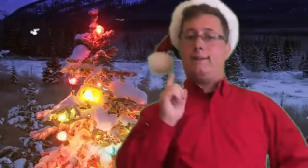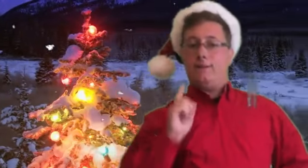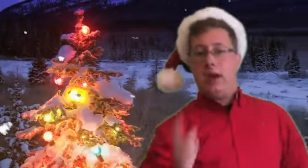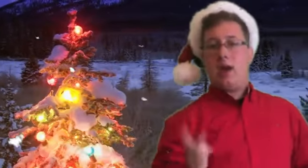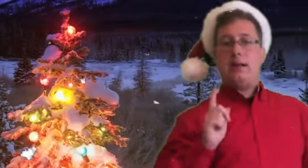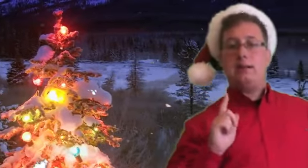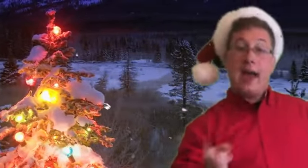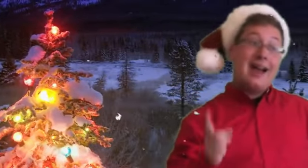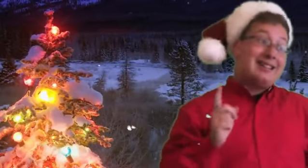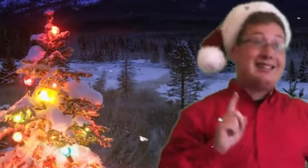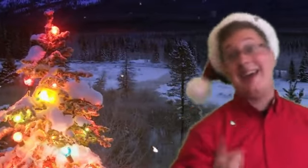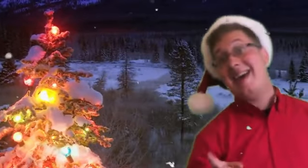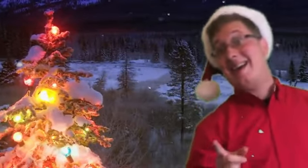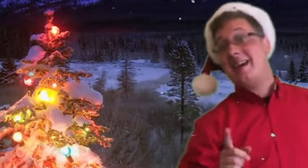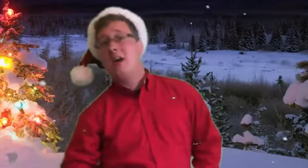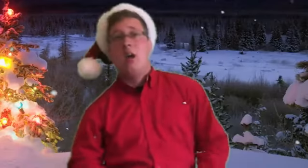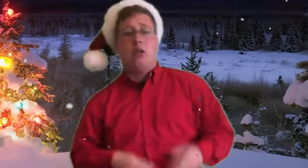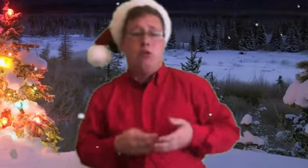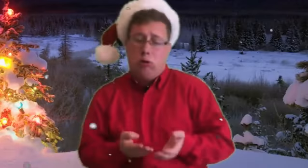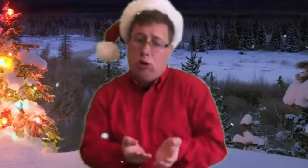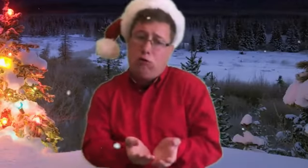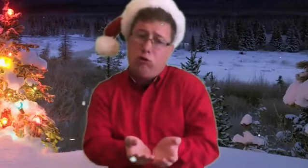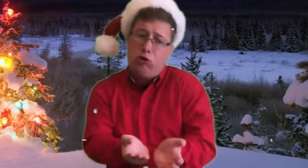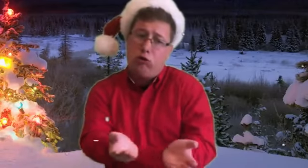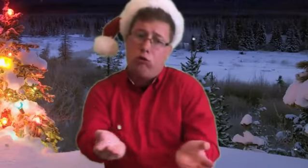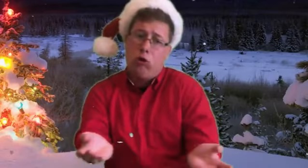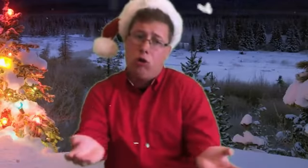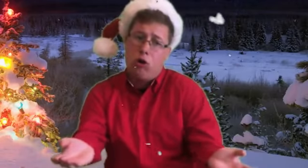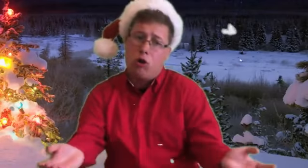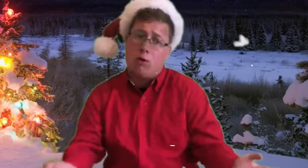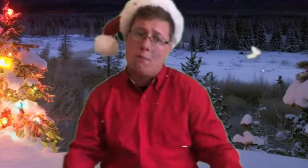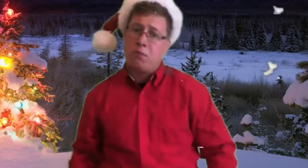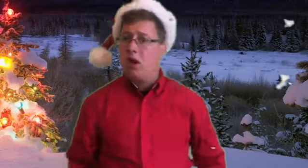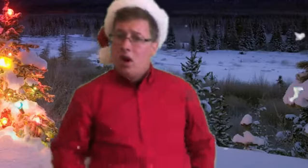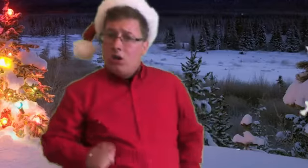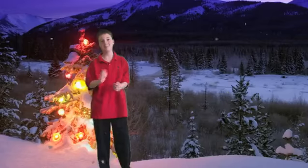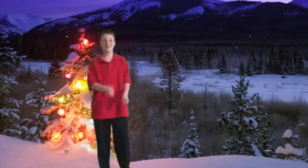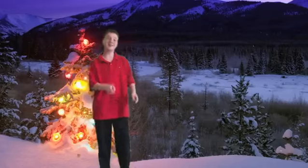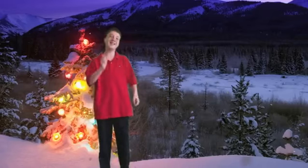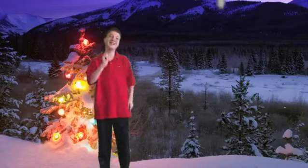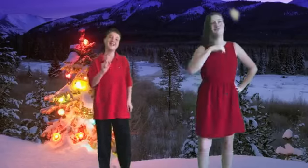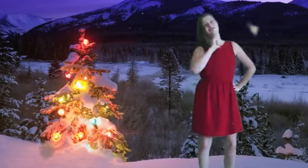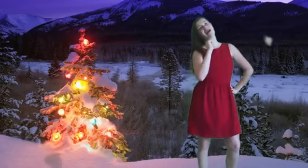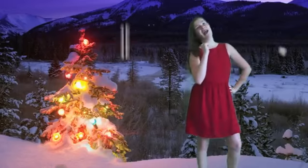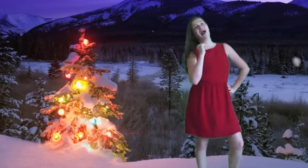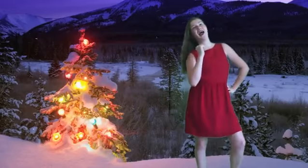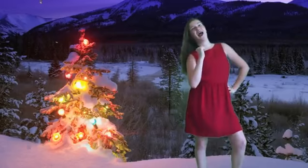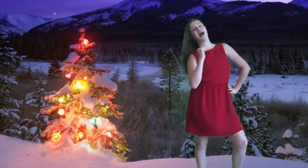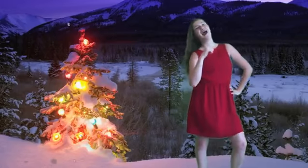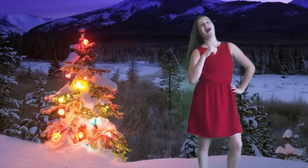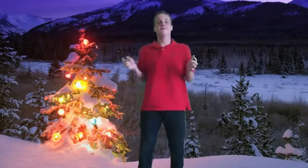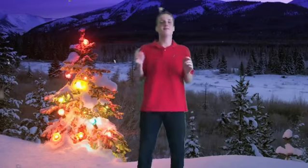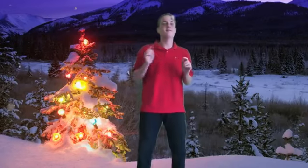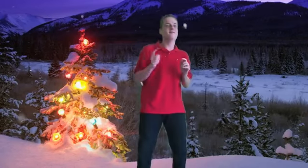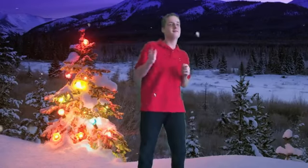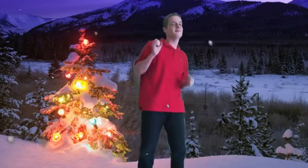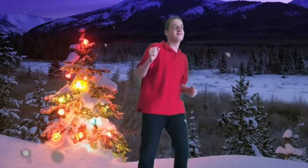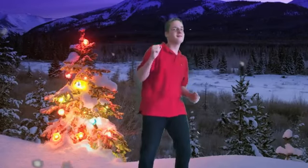very next day you gave it away This year to save me from